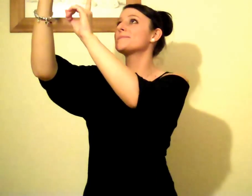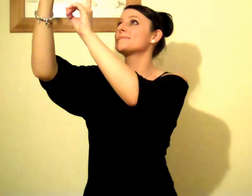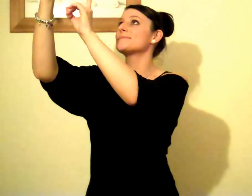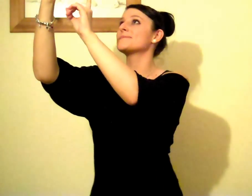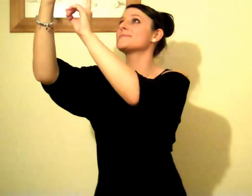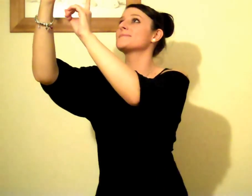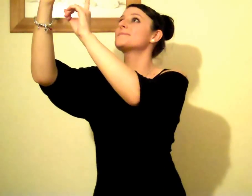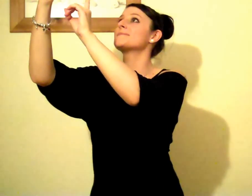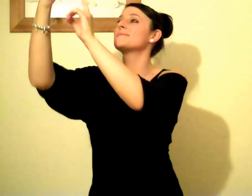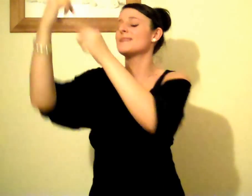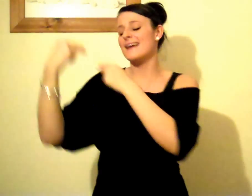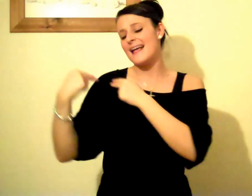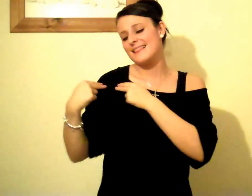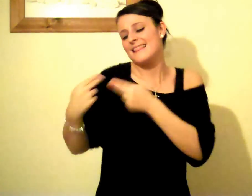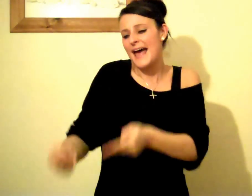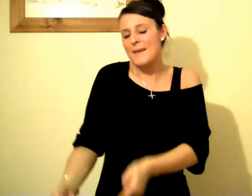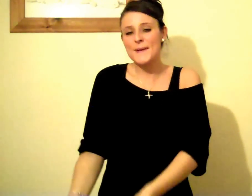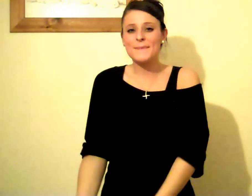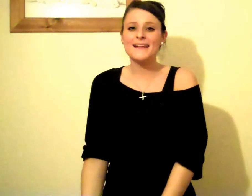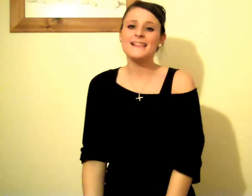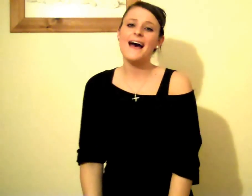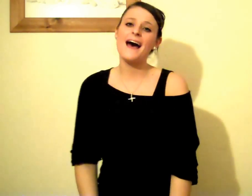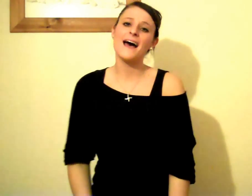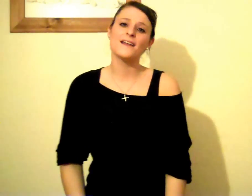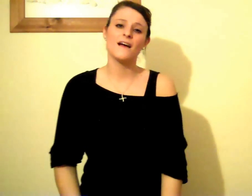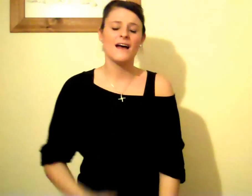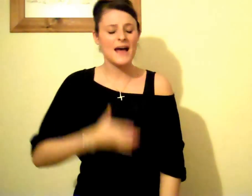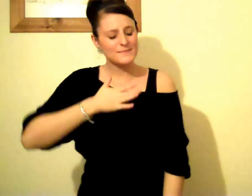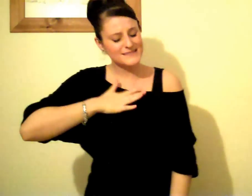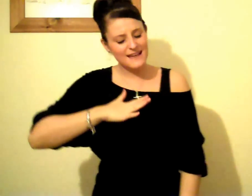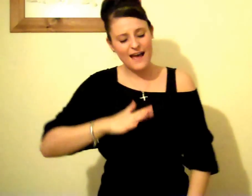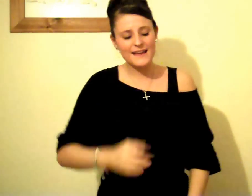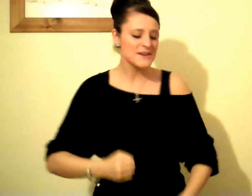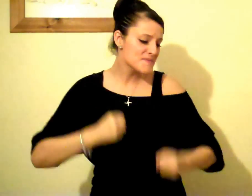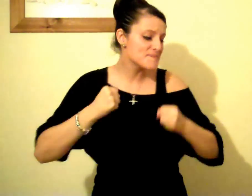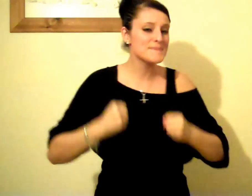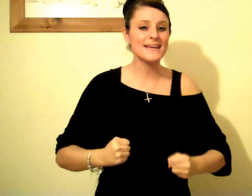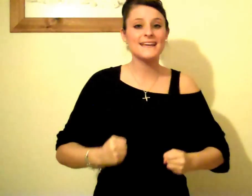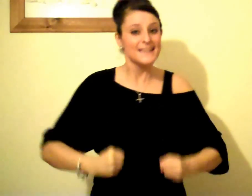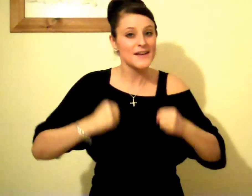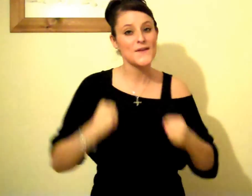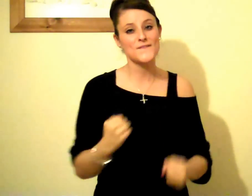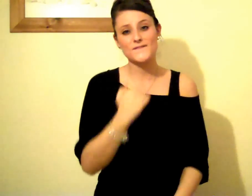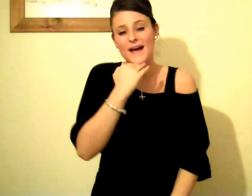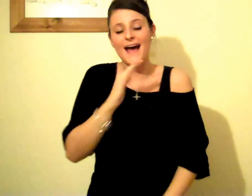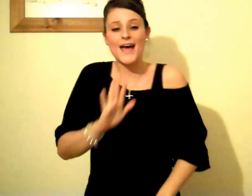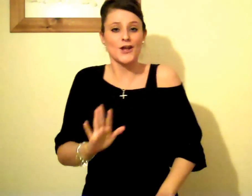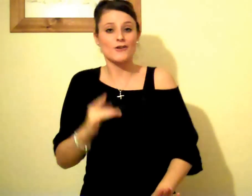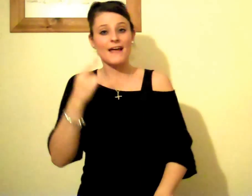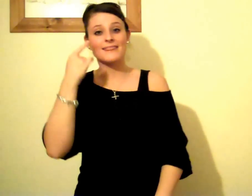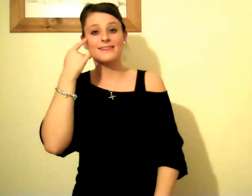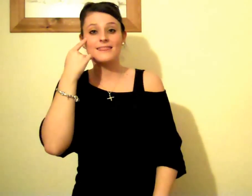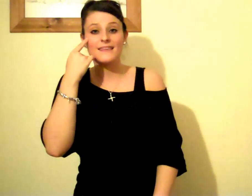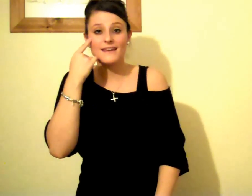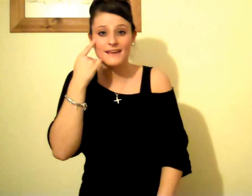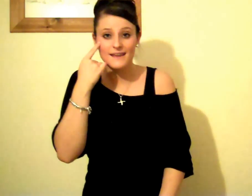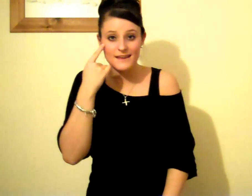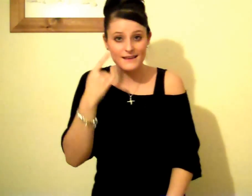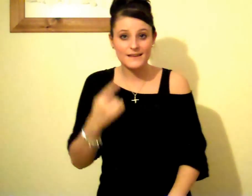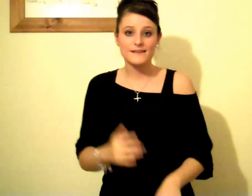Beat me be lighter I'm tired of being a fighter I think